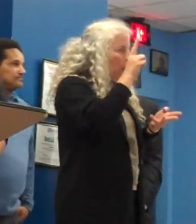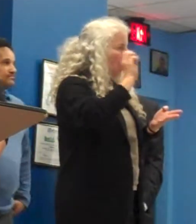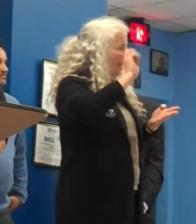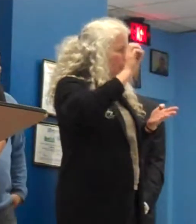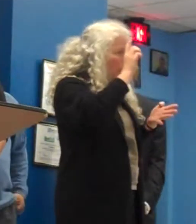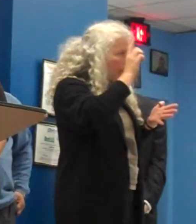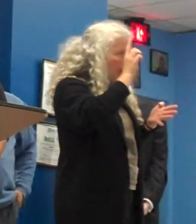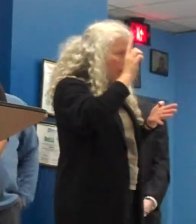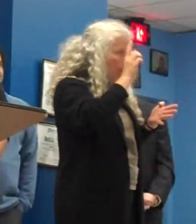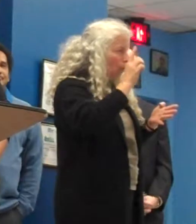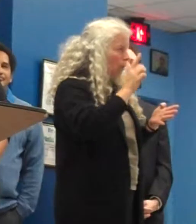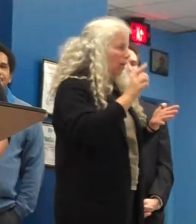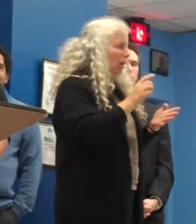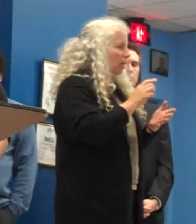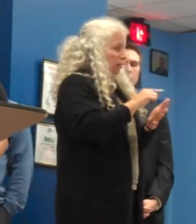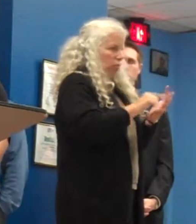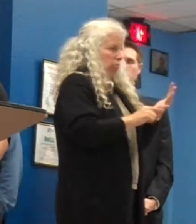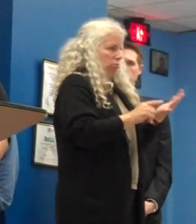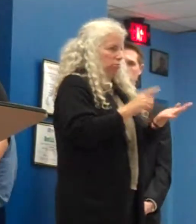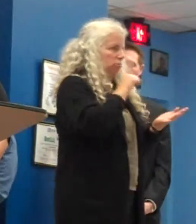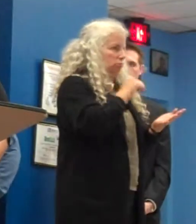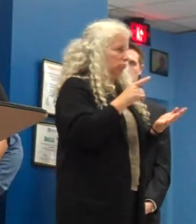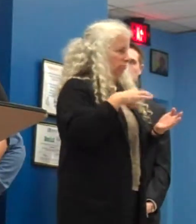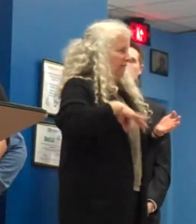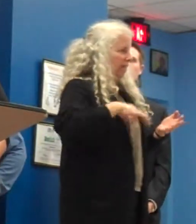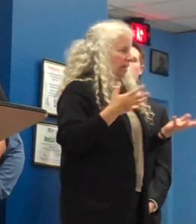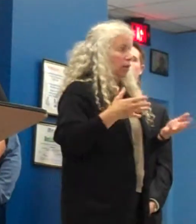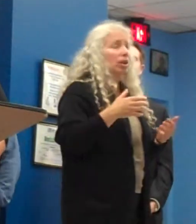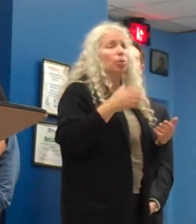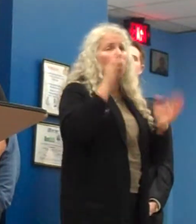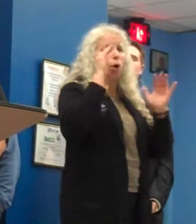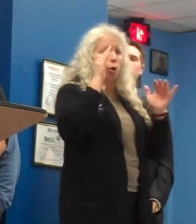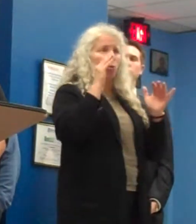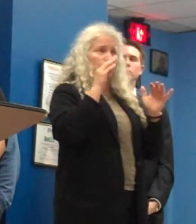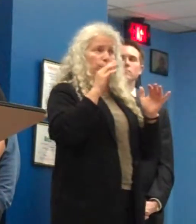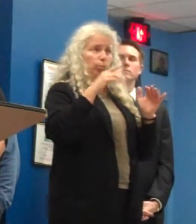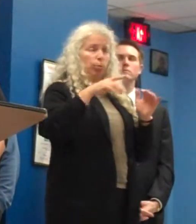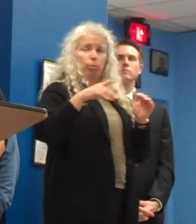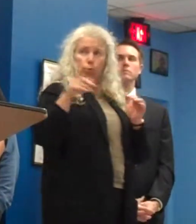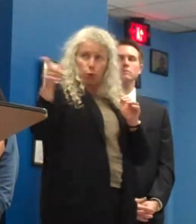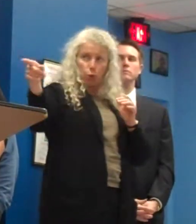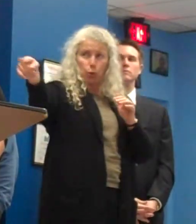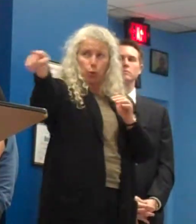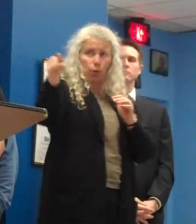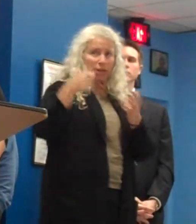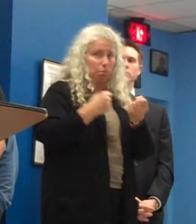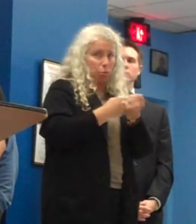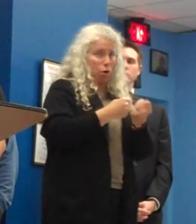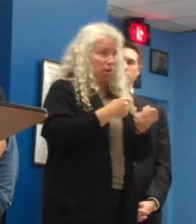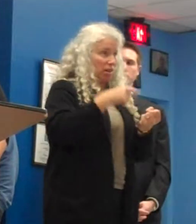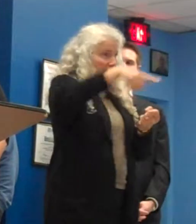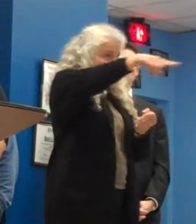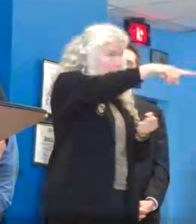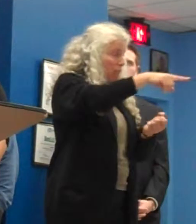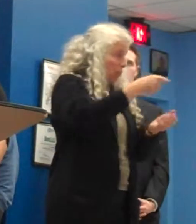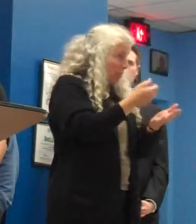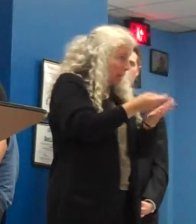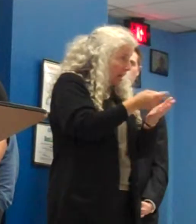We, the Lighthouse community, are here today to request that your continued support for the funding in the fiscal year 2011.